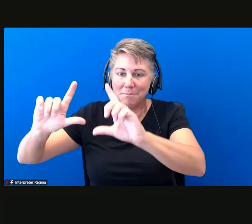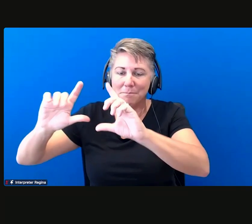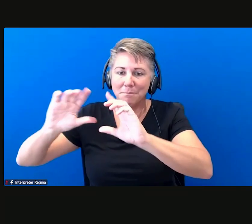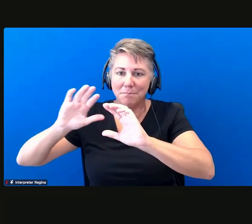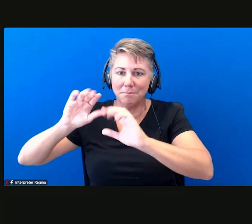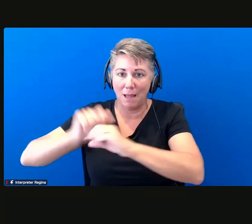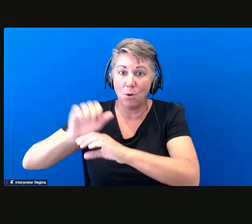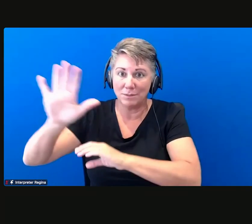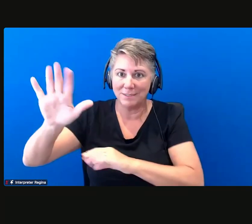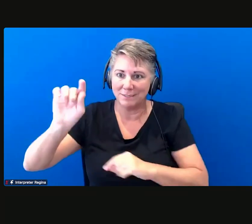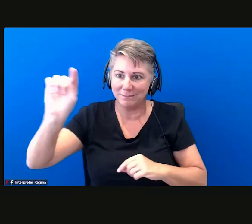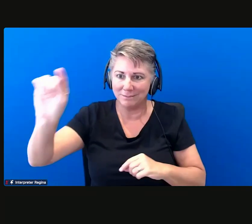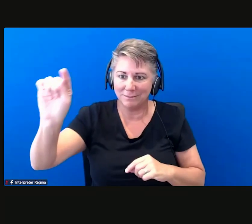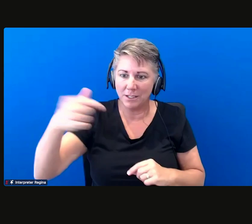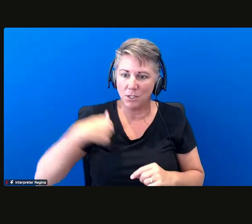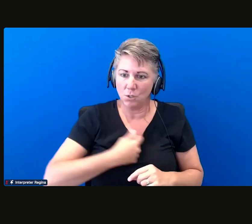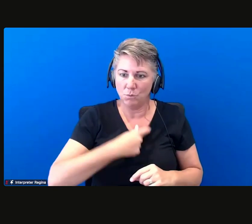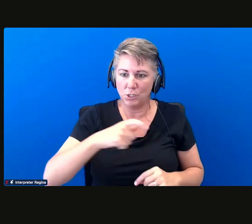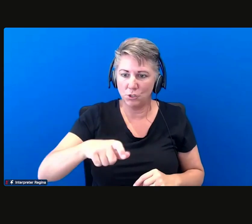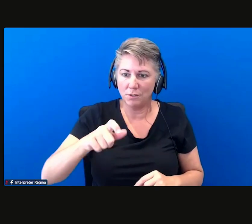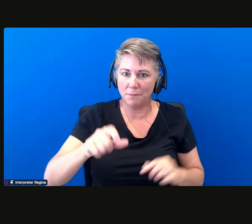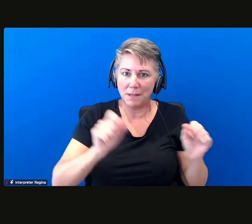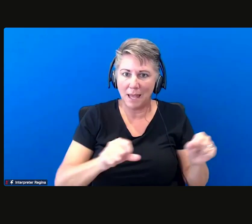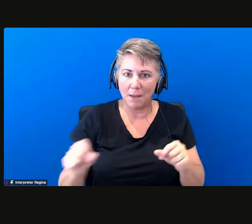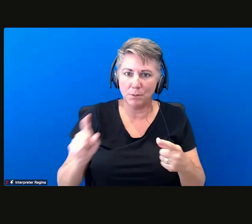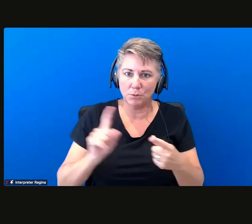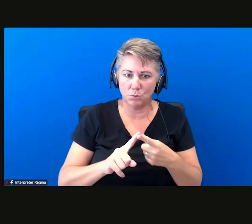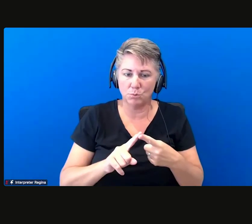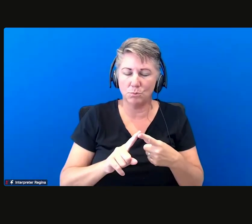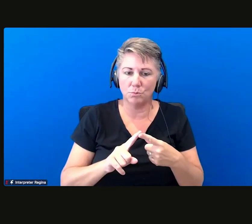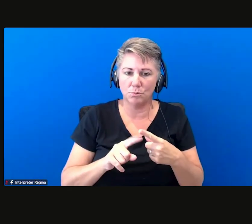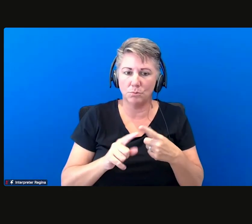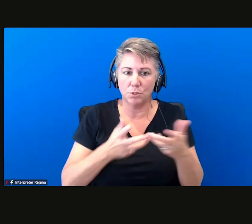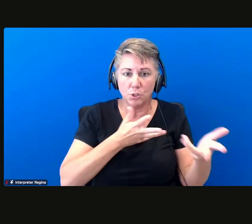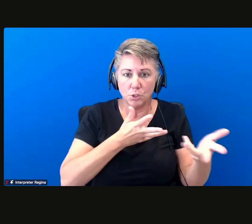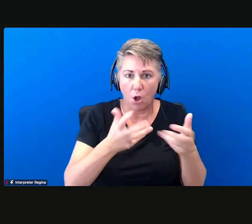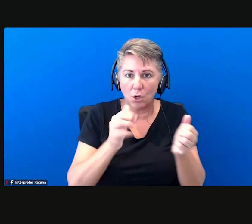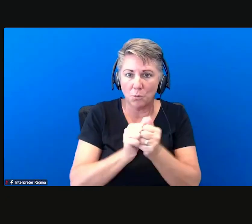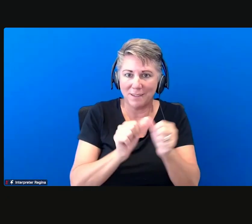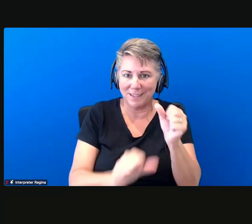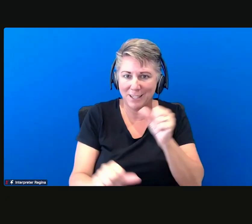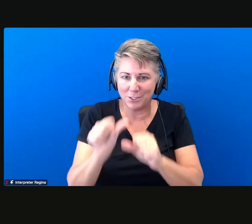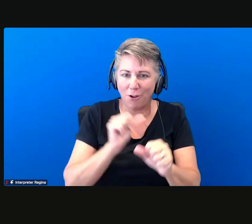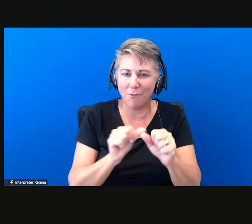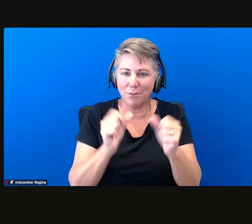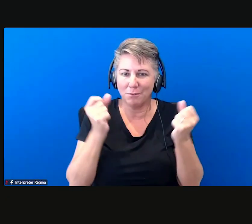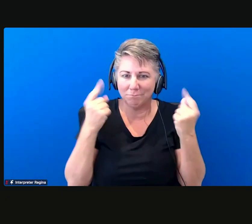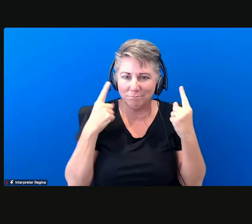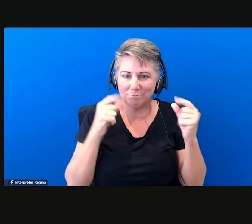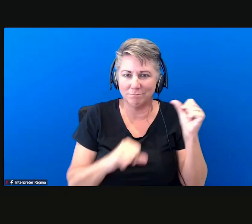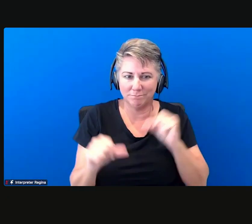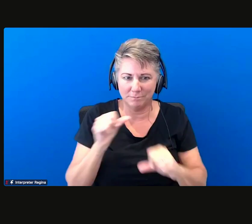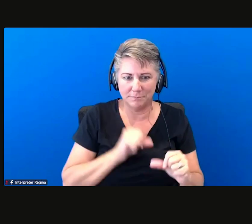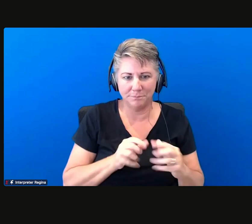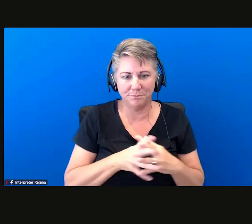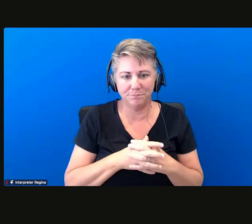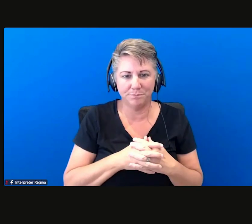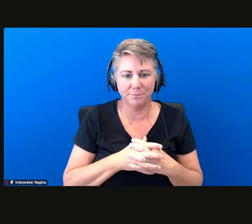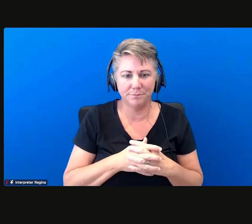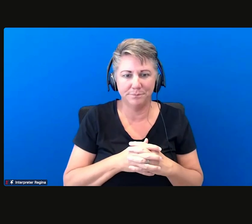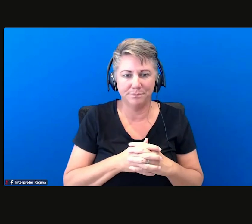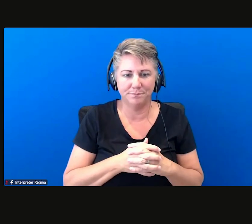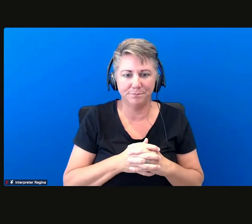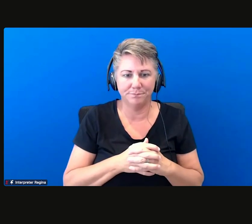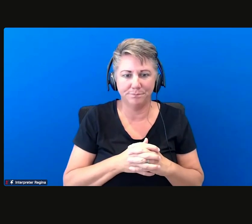to talk to each other and and be able to understand uh what each other other do and uh having the the